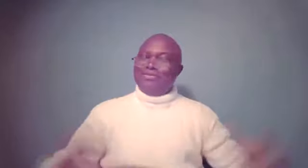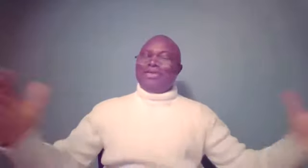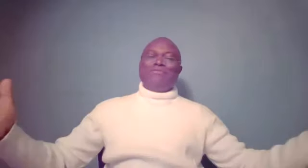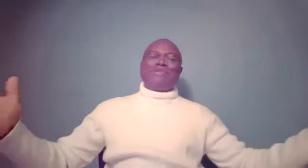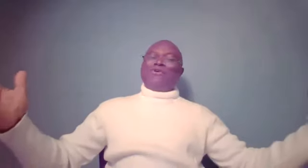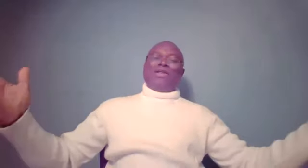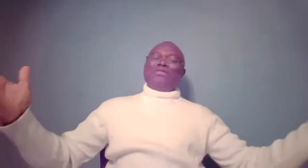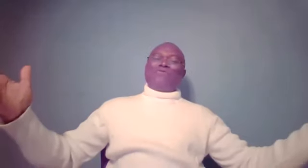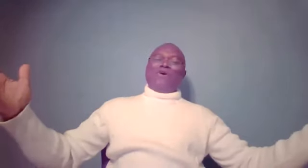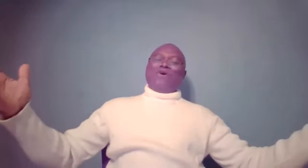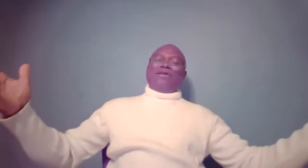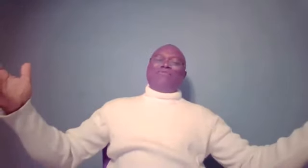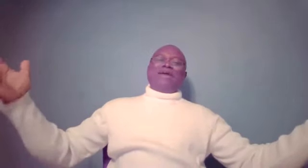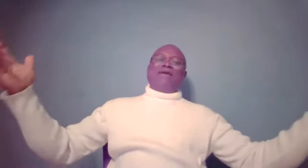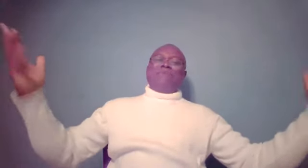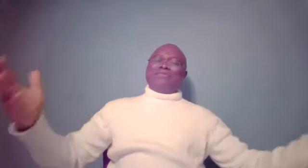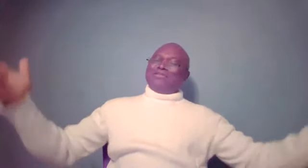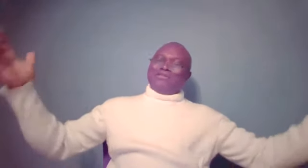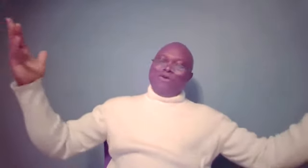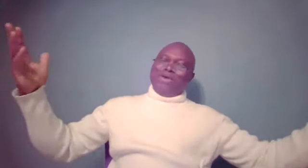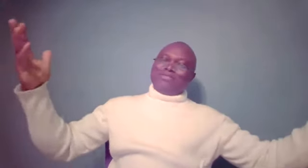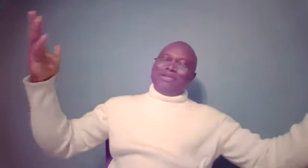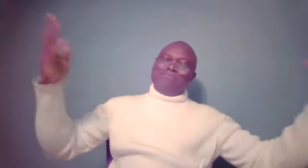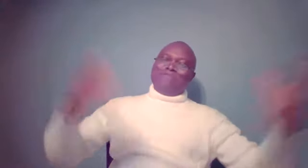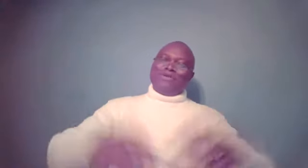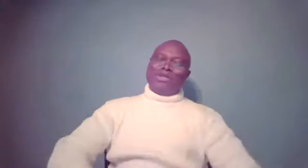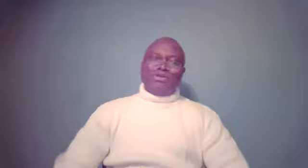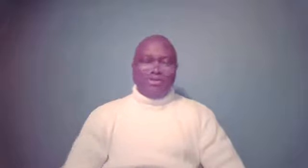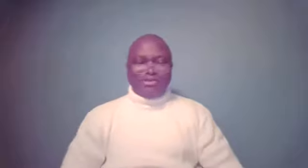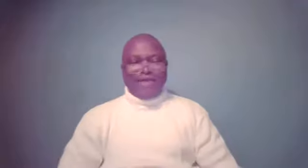The gifts and callings of God that are without repentance were still in manifestation in his life.